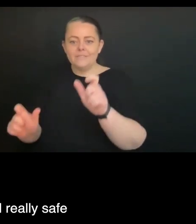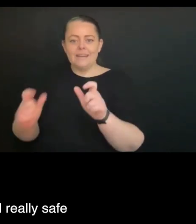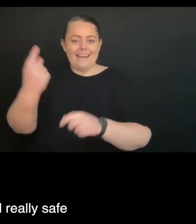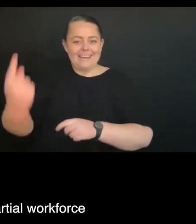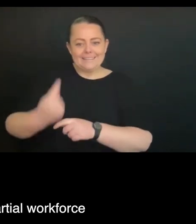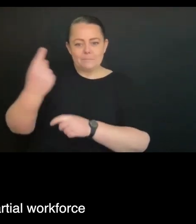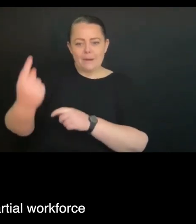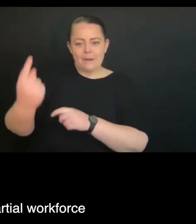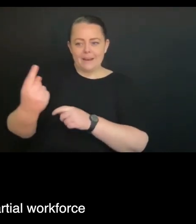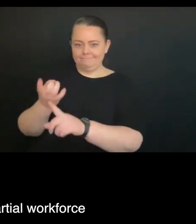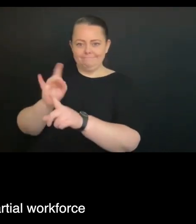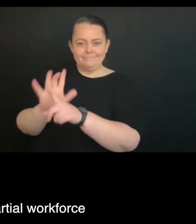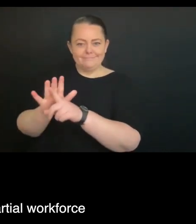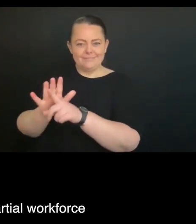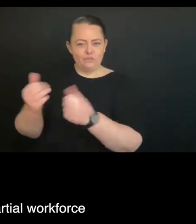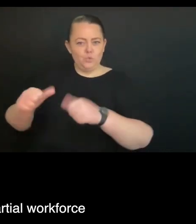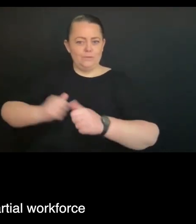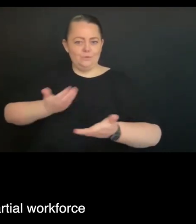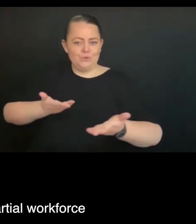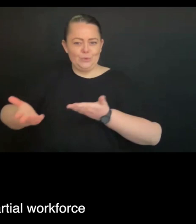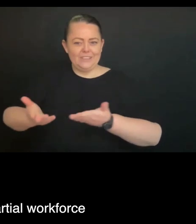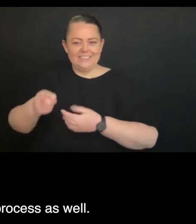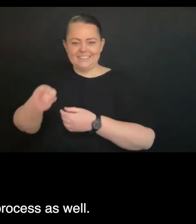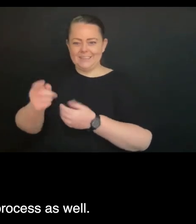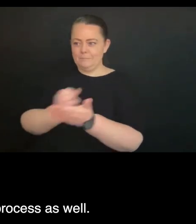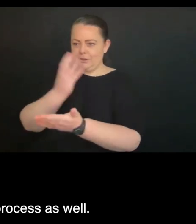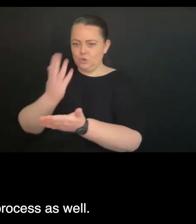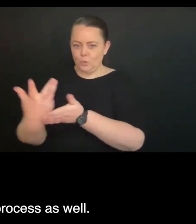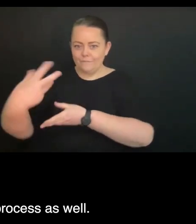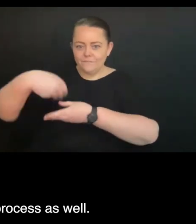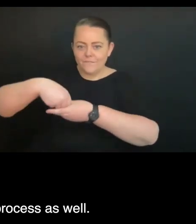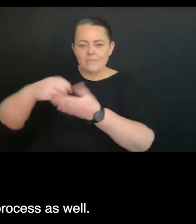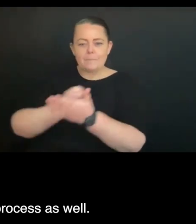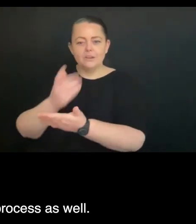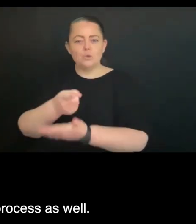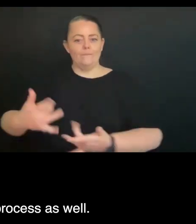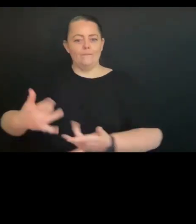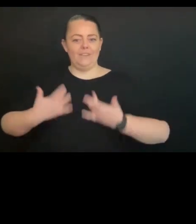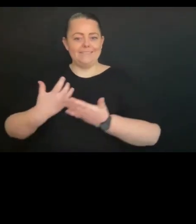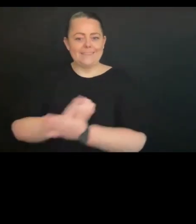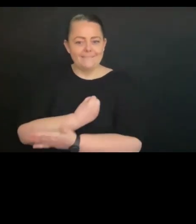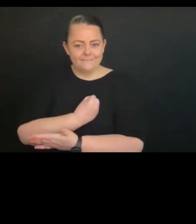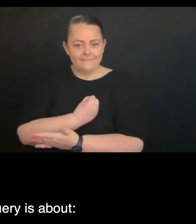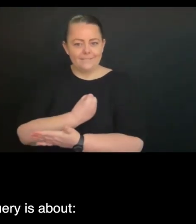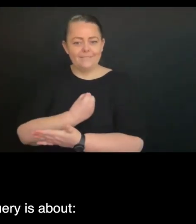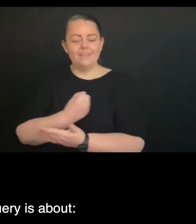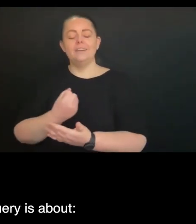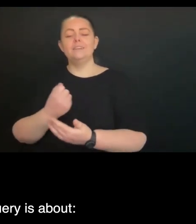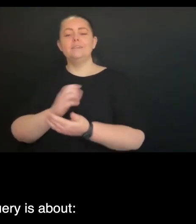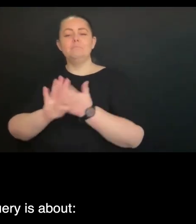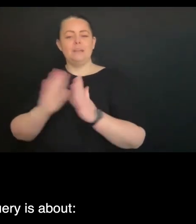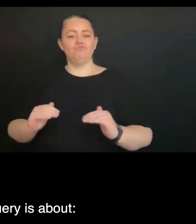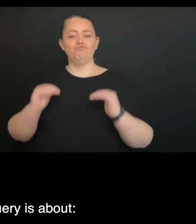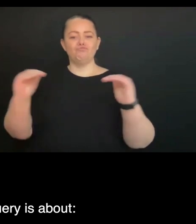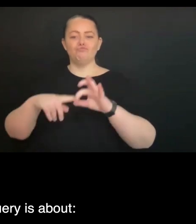feel really safe because it is a completely impartial workforce and how that can feed into the process as well. And related to